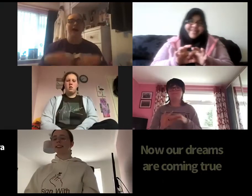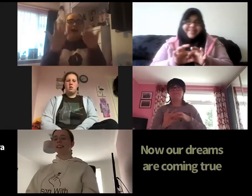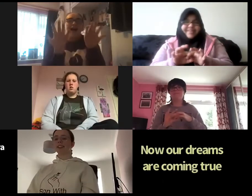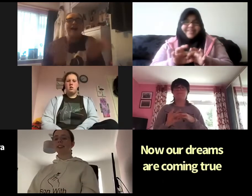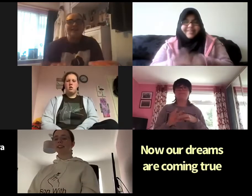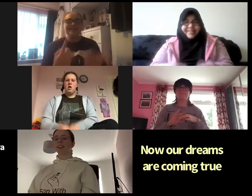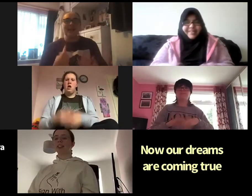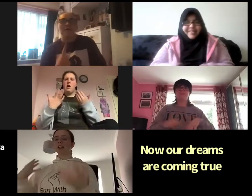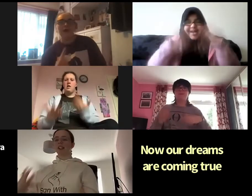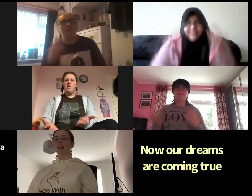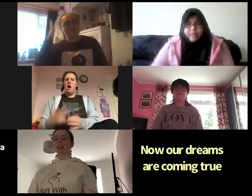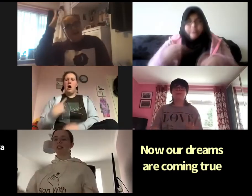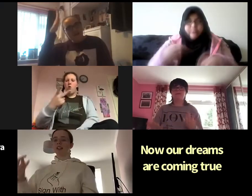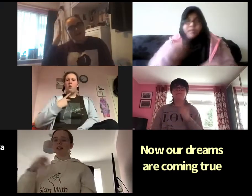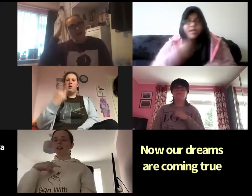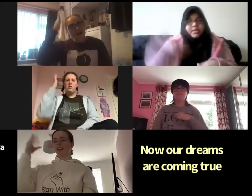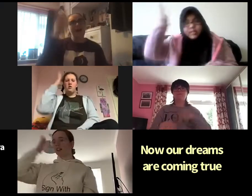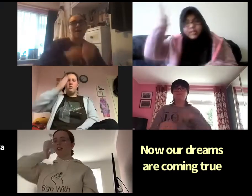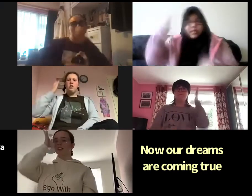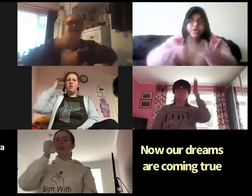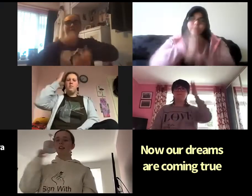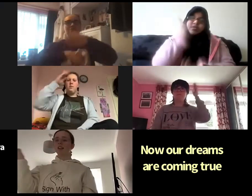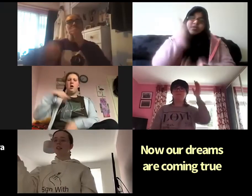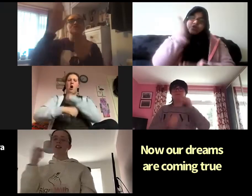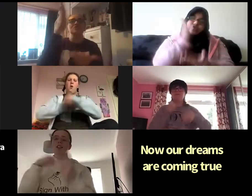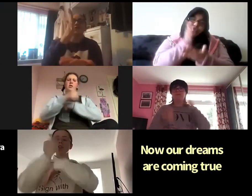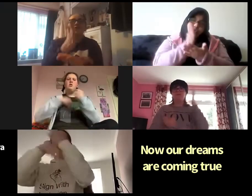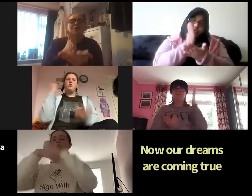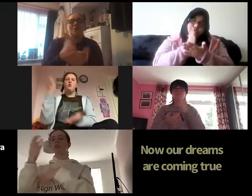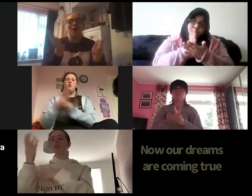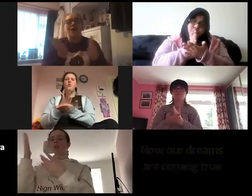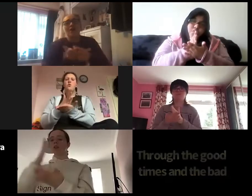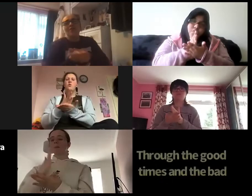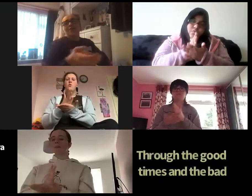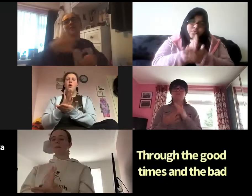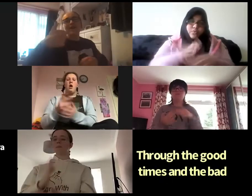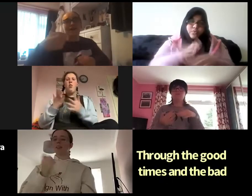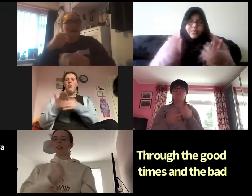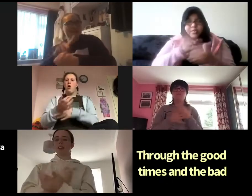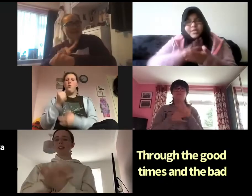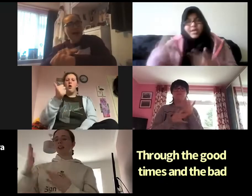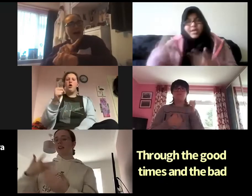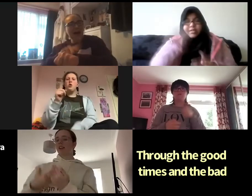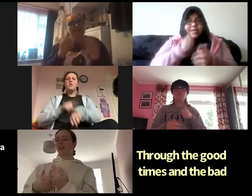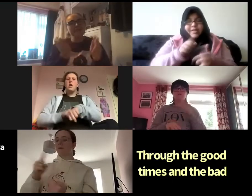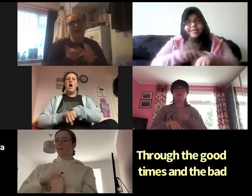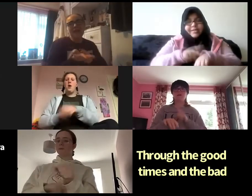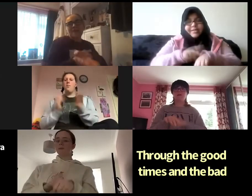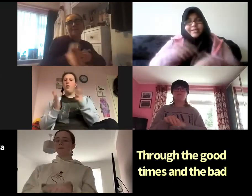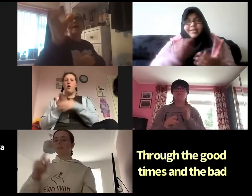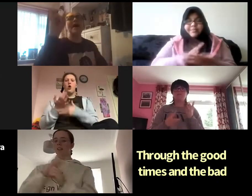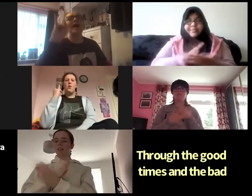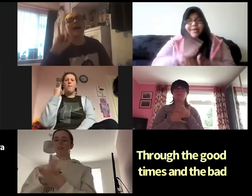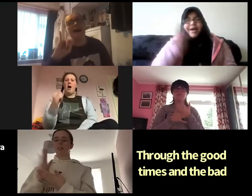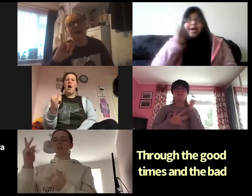Now our dreams are coming true Through the good times and the best